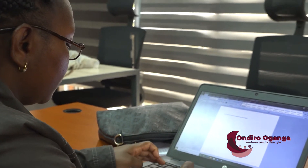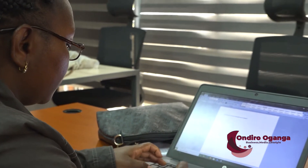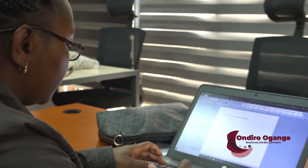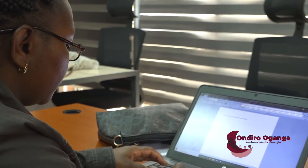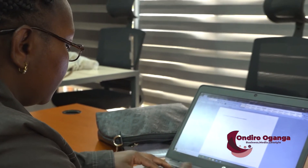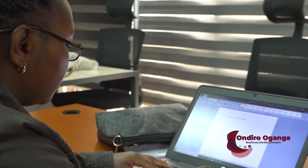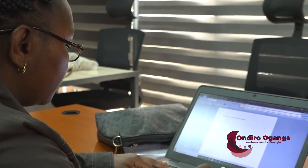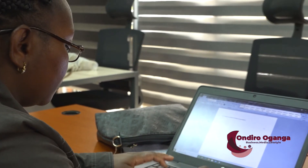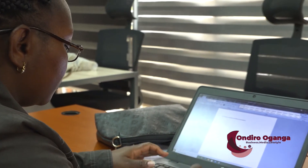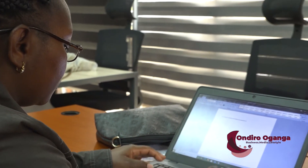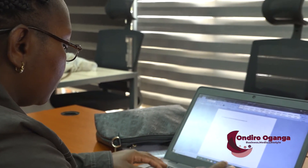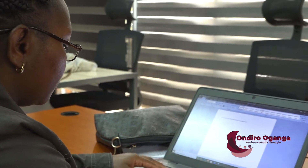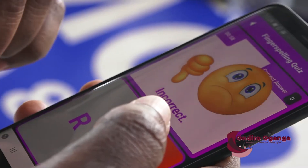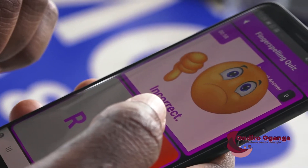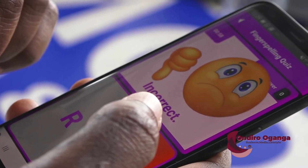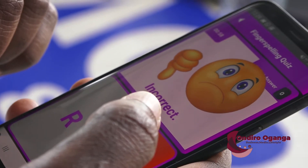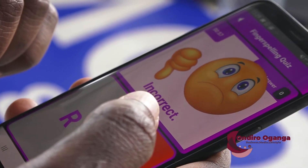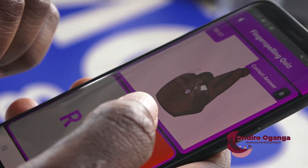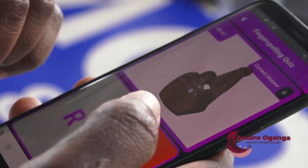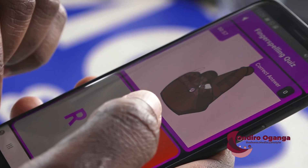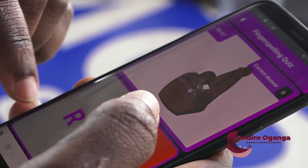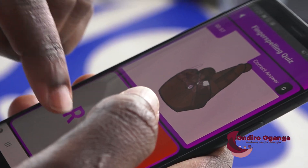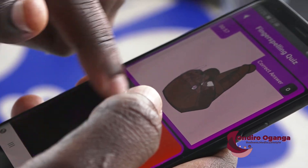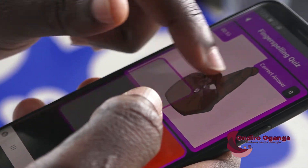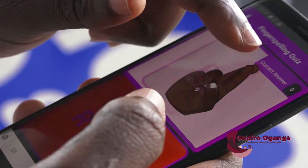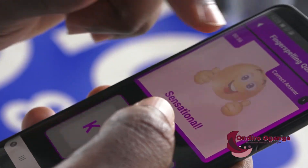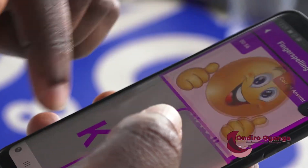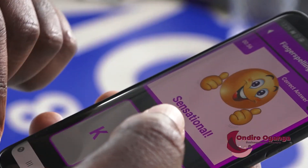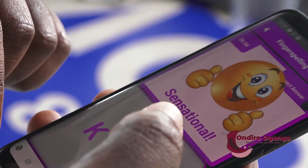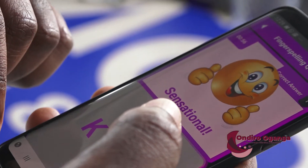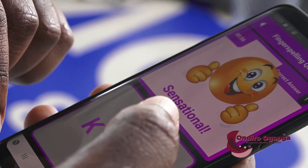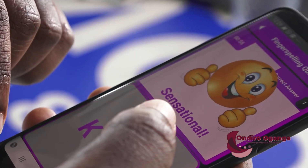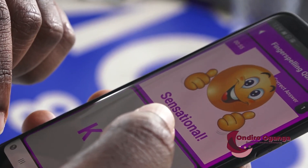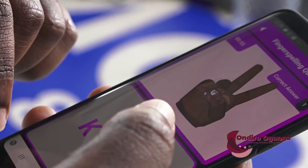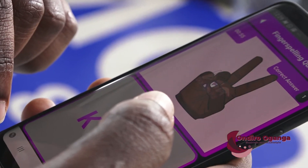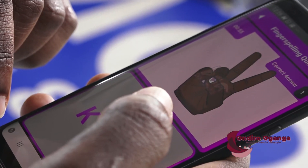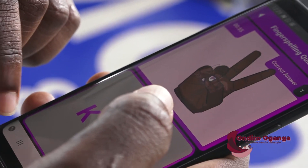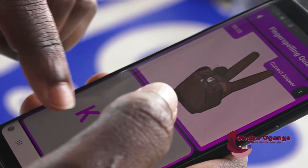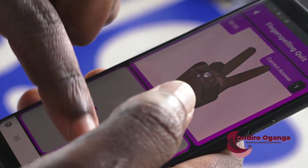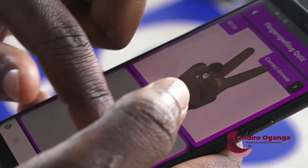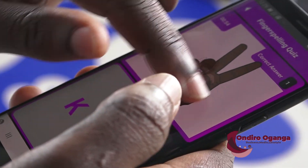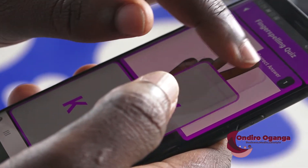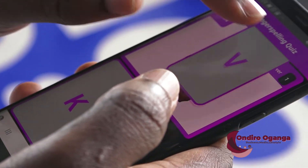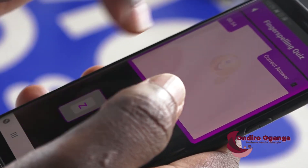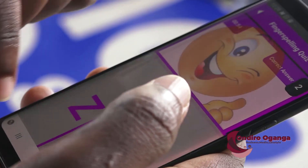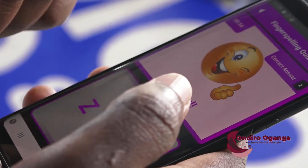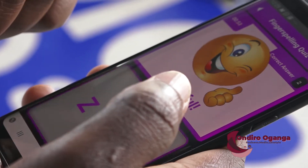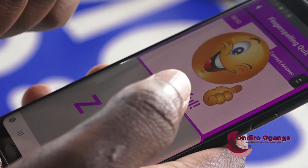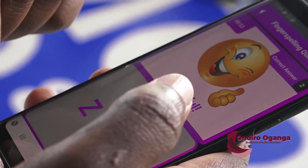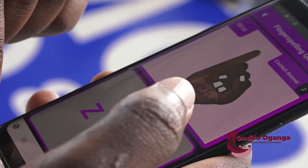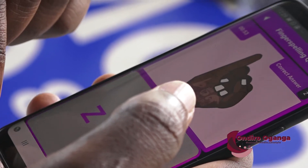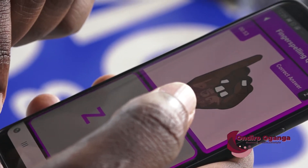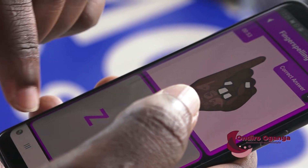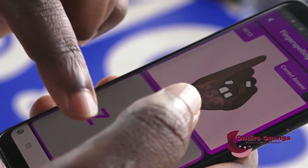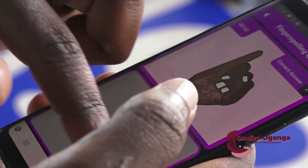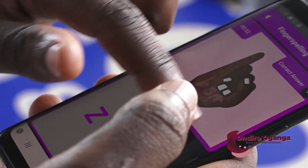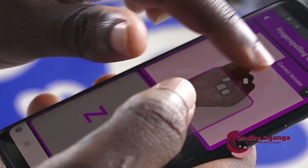an alumnus of the Fingerspelling Art Project and Thicker School for the Blind, has been able to find his independence and solid